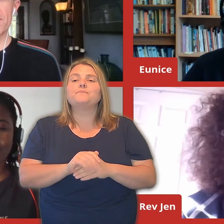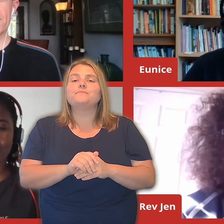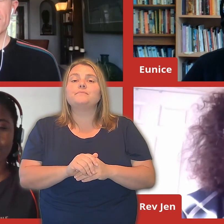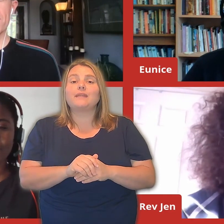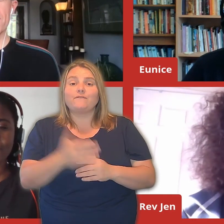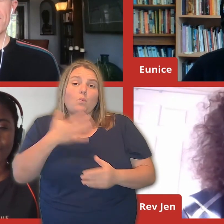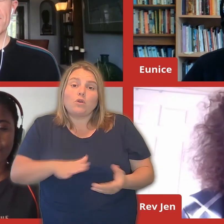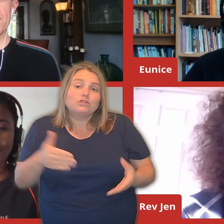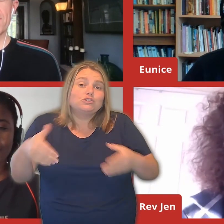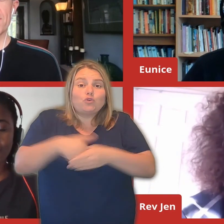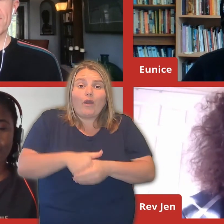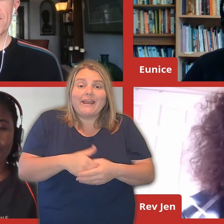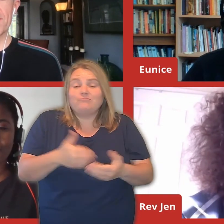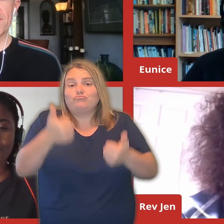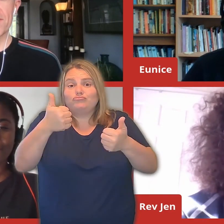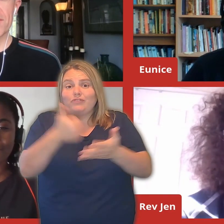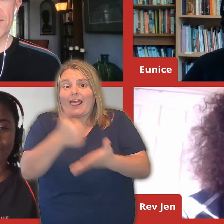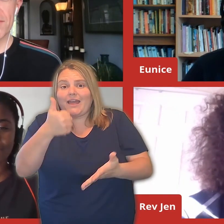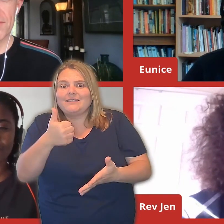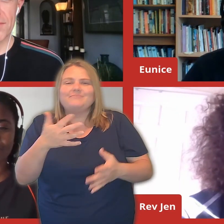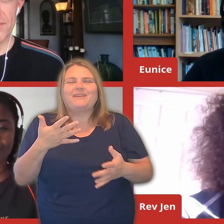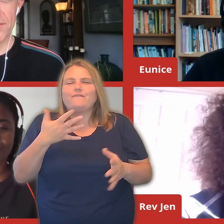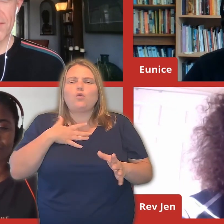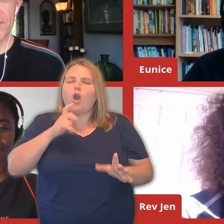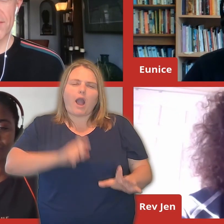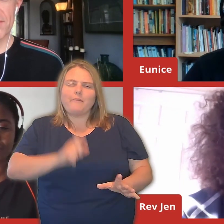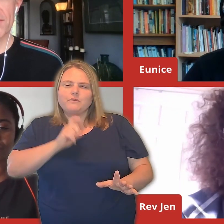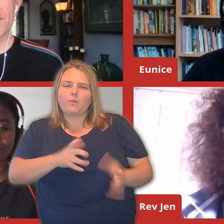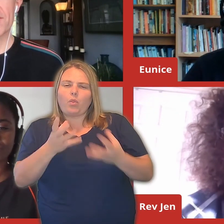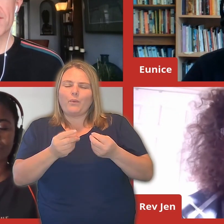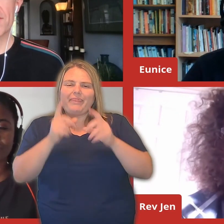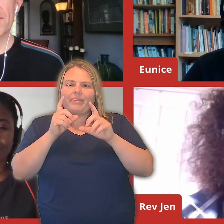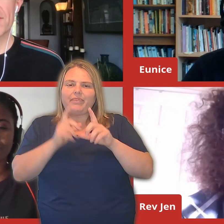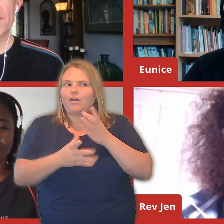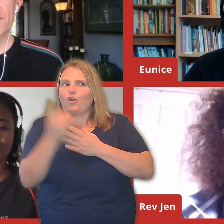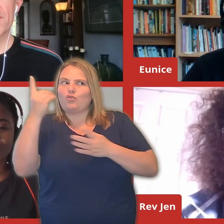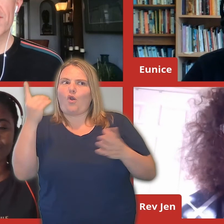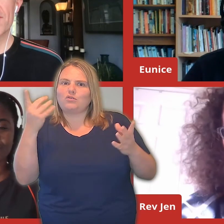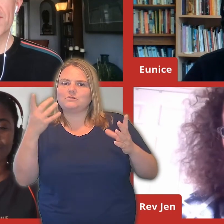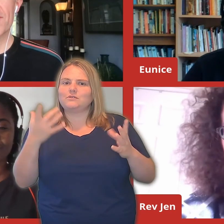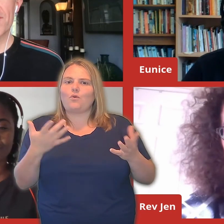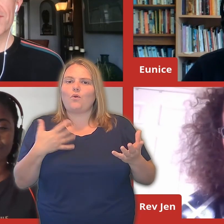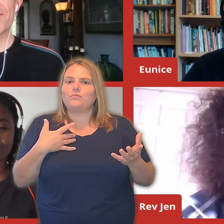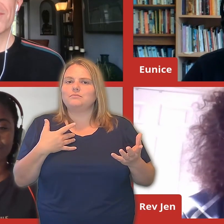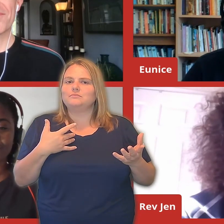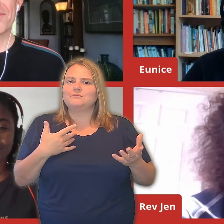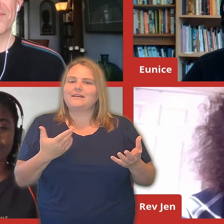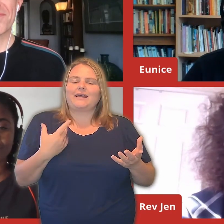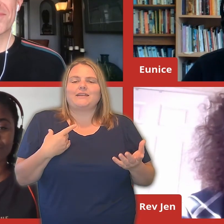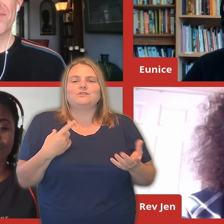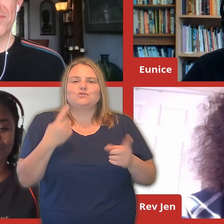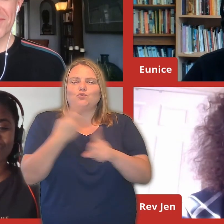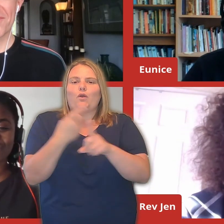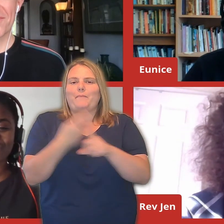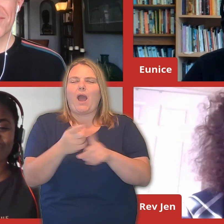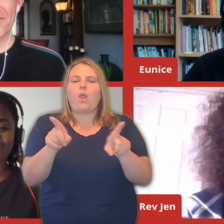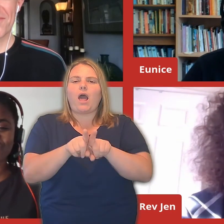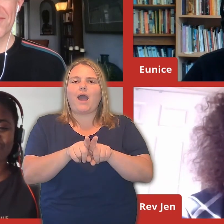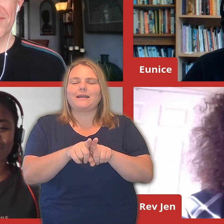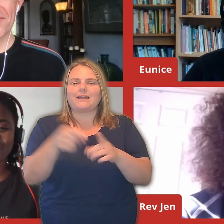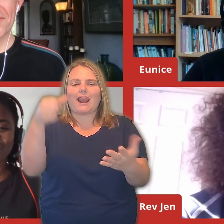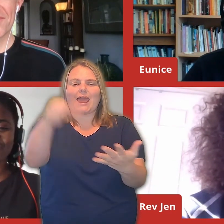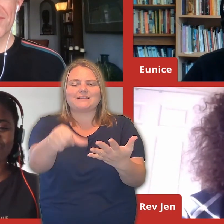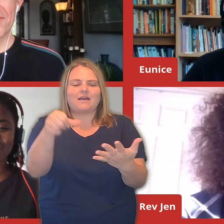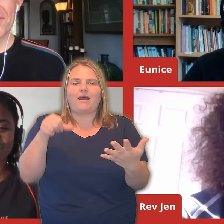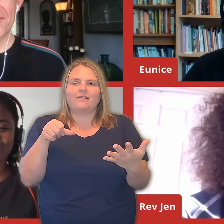amazing. But if you're not comfortable with the word God or religious language, you can simply address your prayer to whom it may concern or channel that